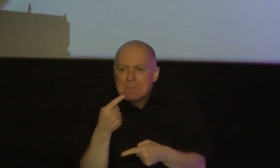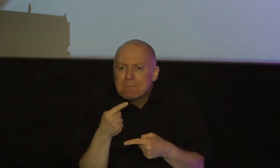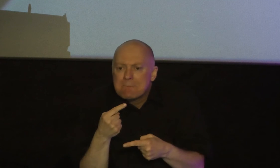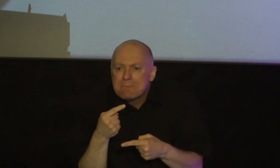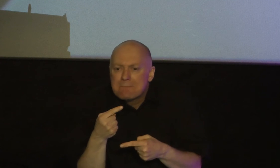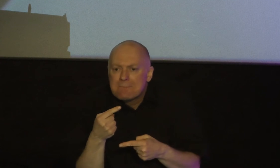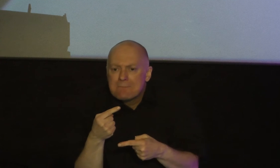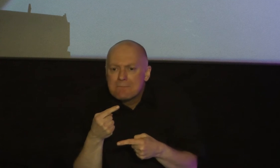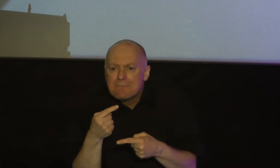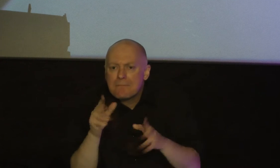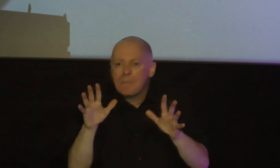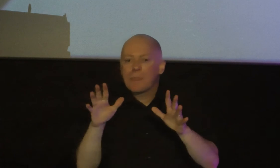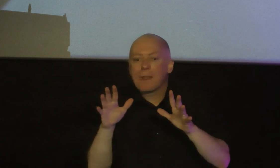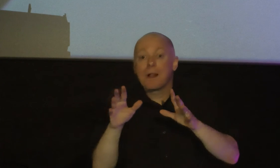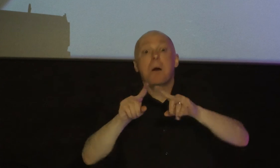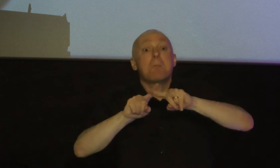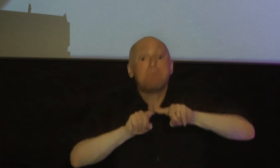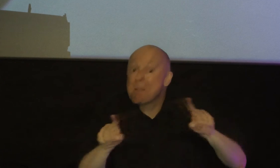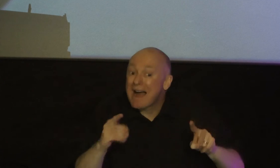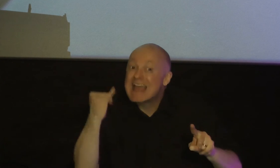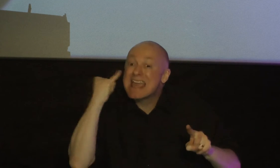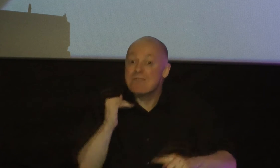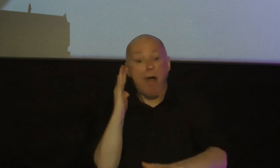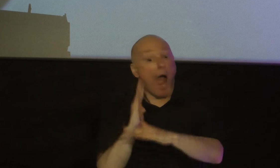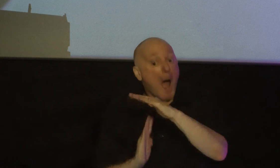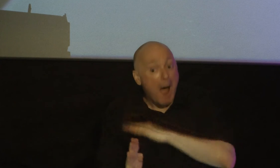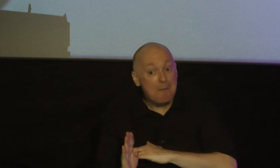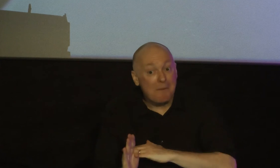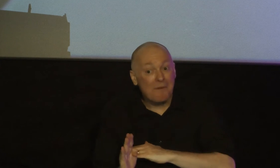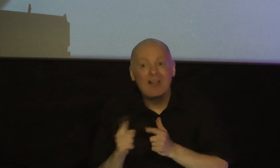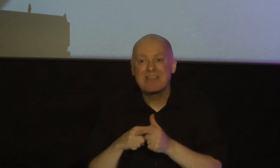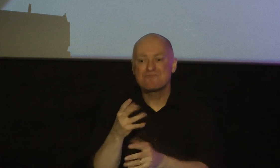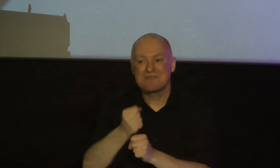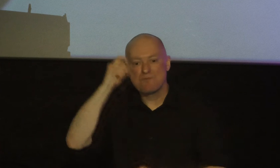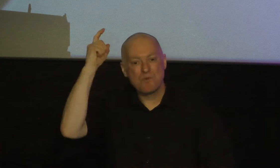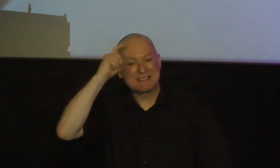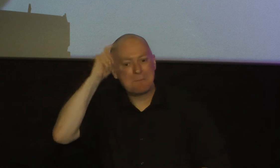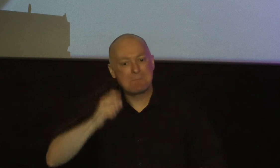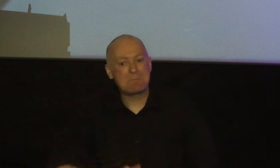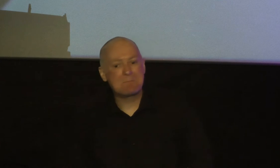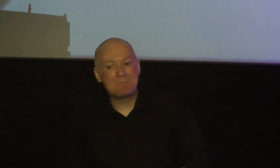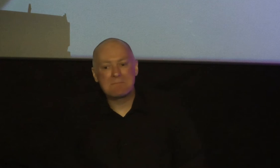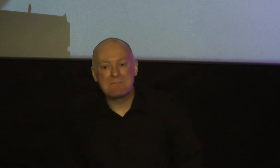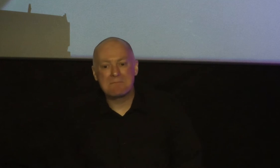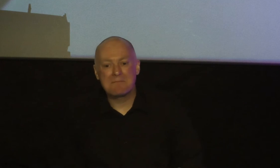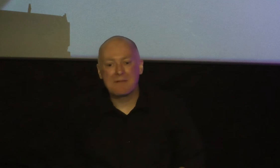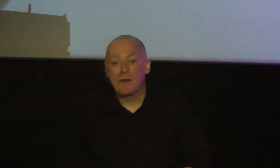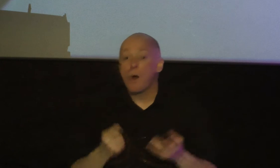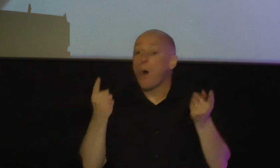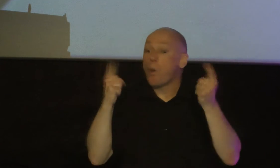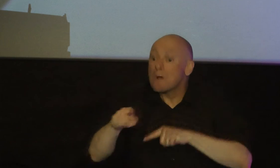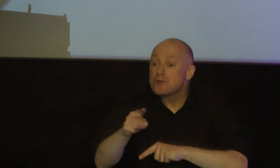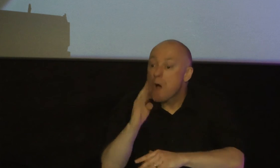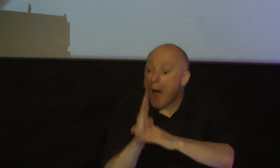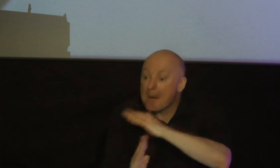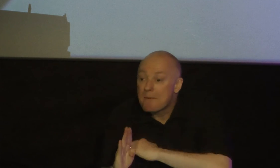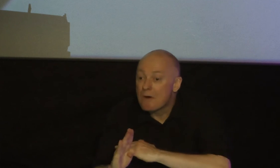but with the humble is wisdom but with the humble it's with